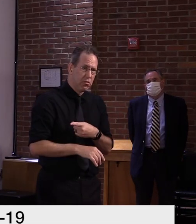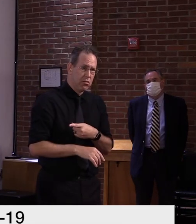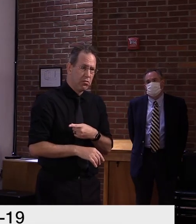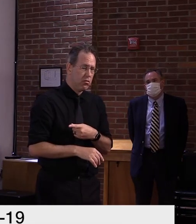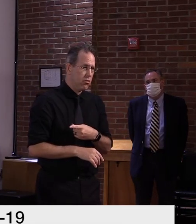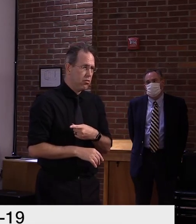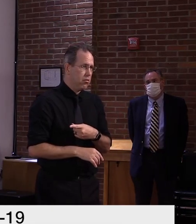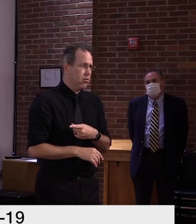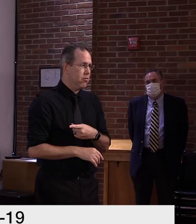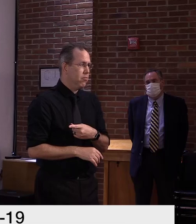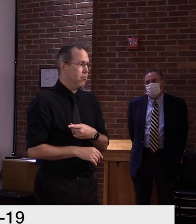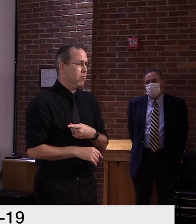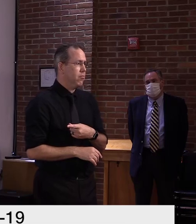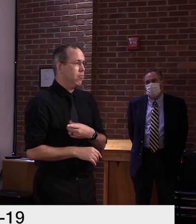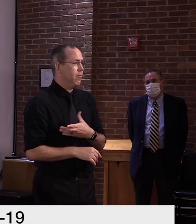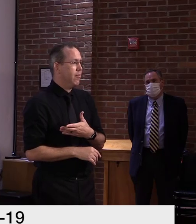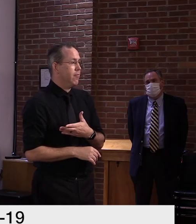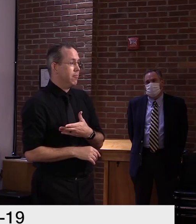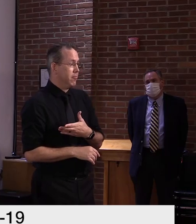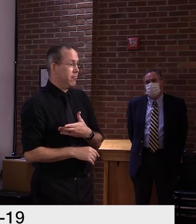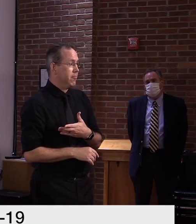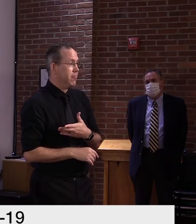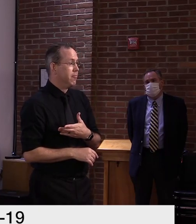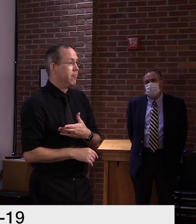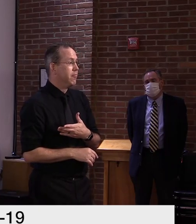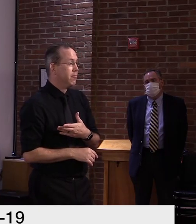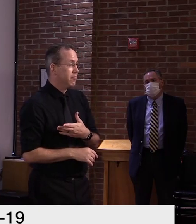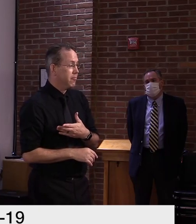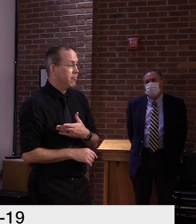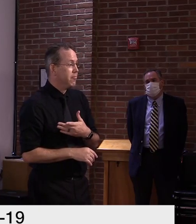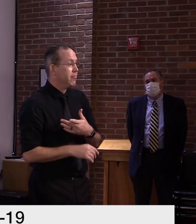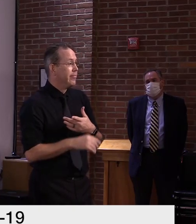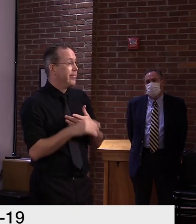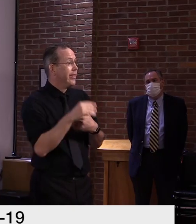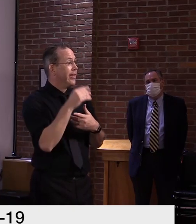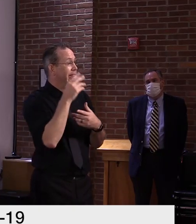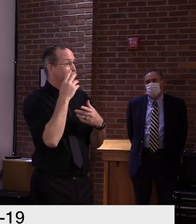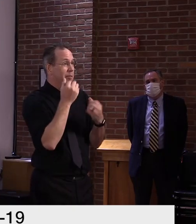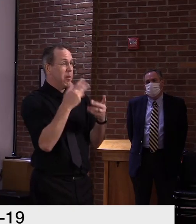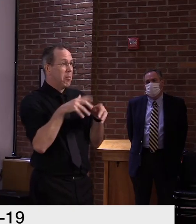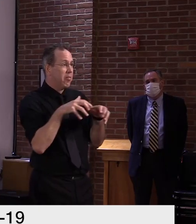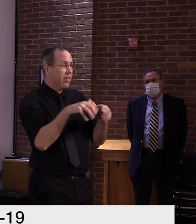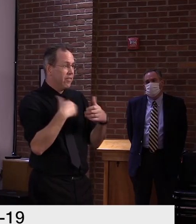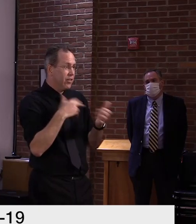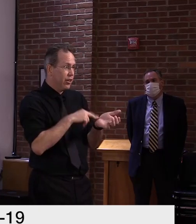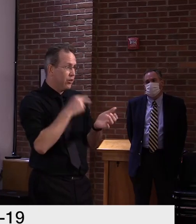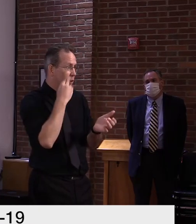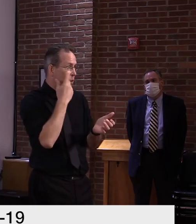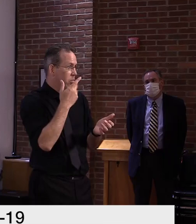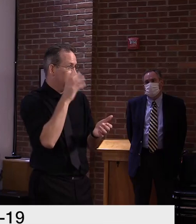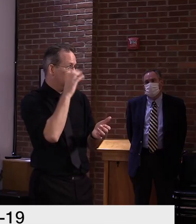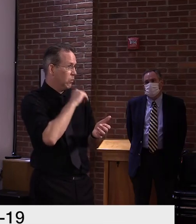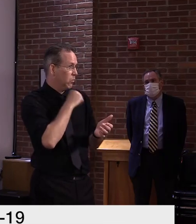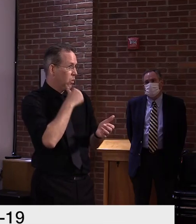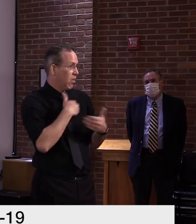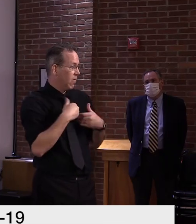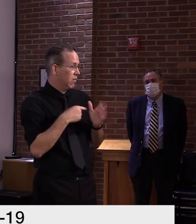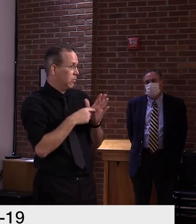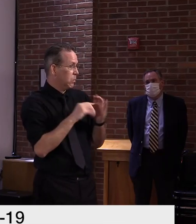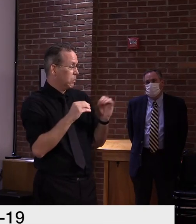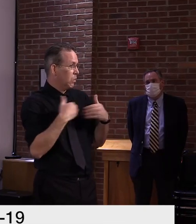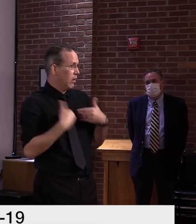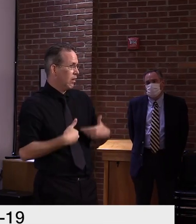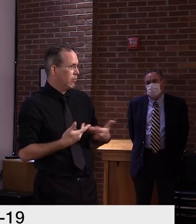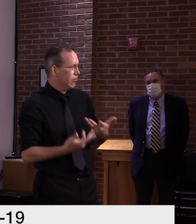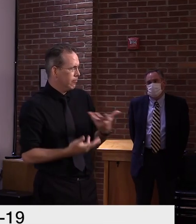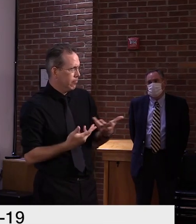tangentially earlier today. The fact is, um, we're probably not getting those devices here in Vermont, even